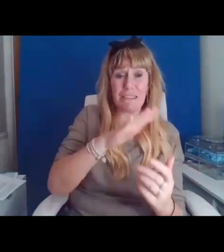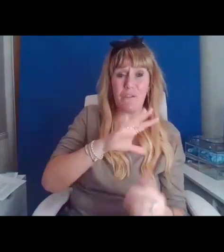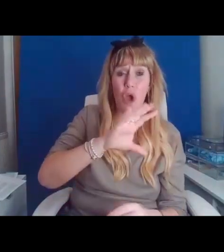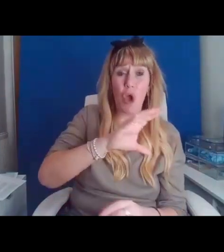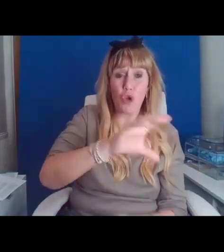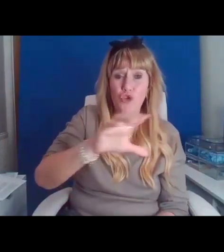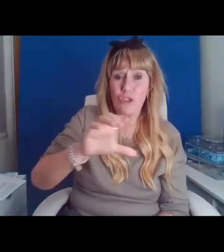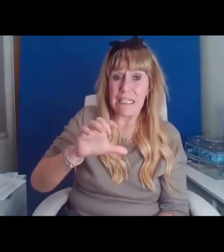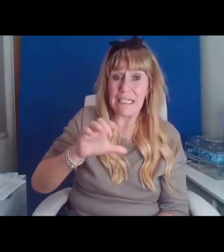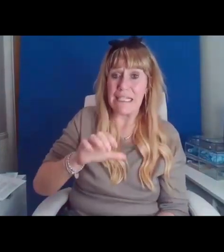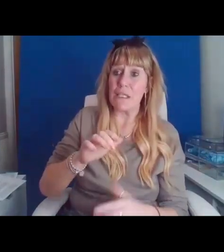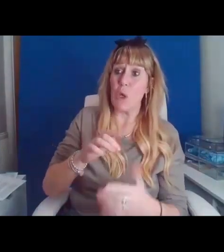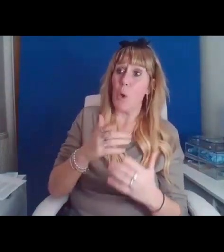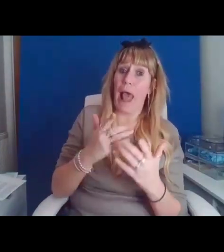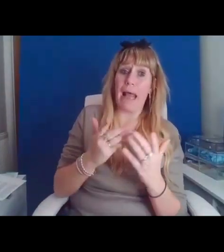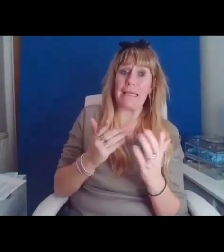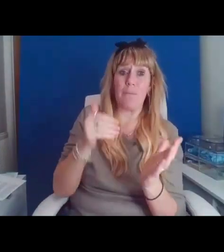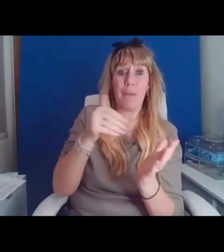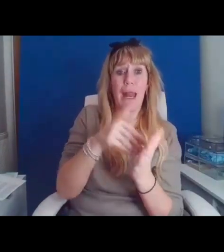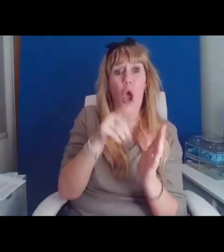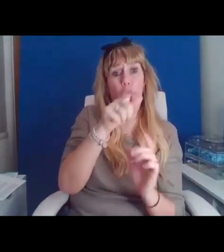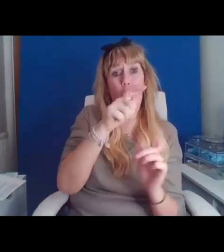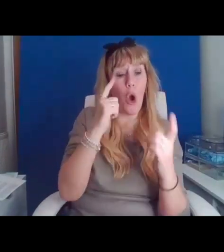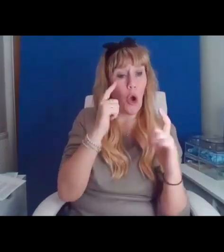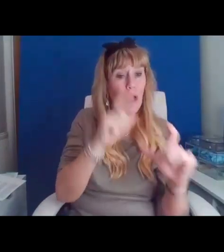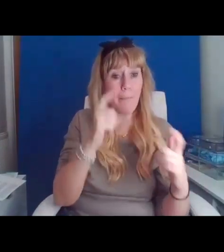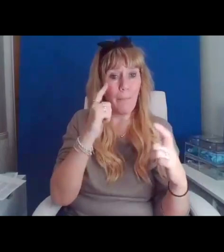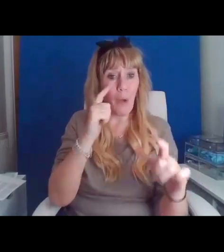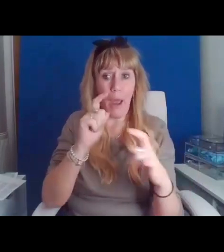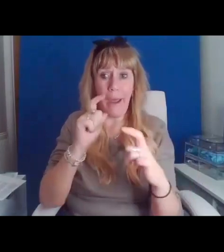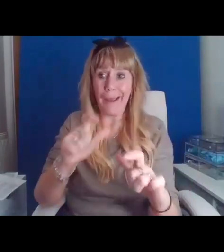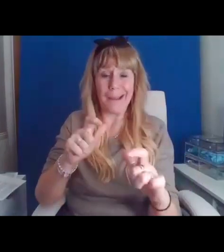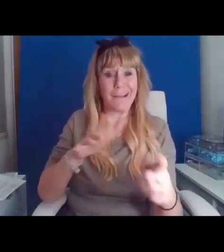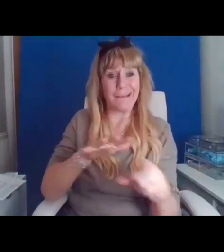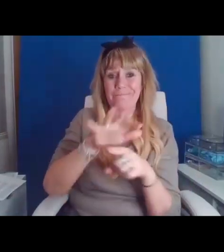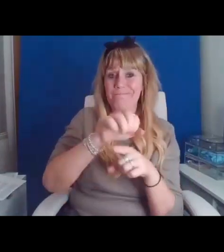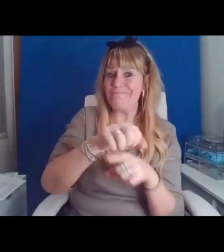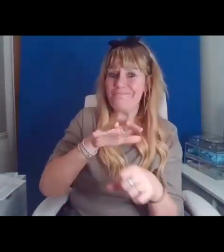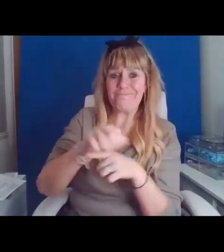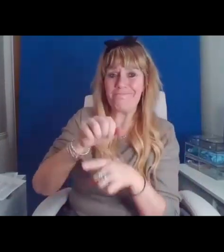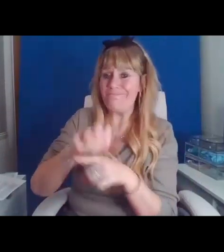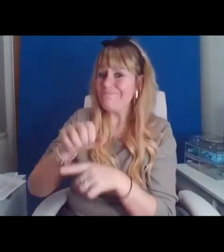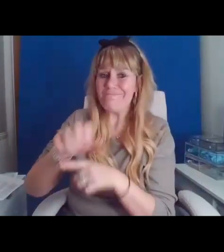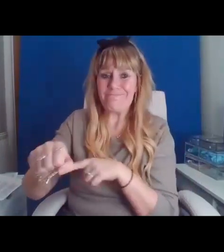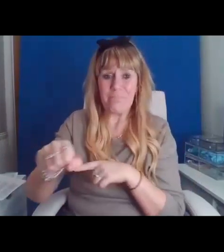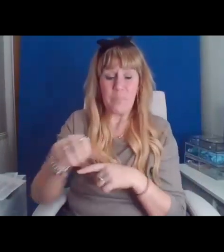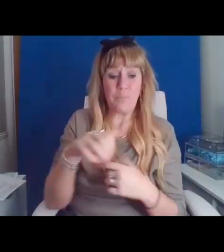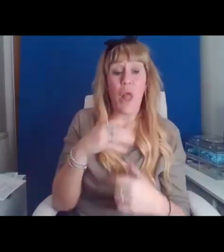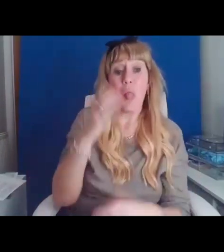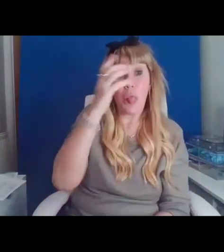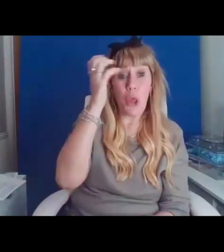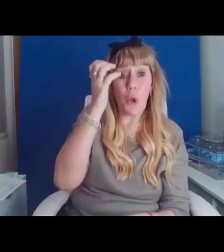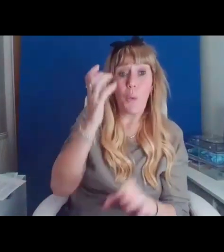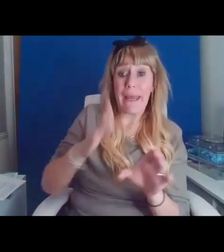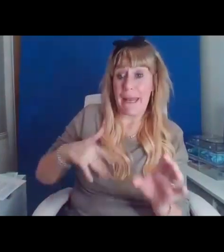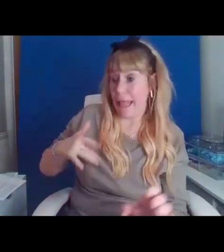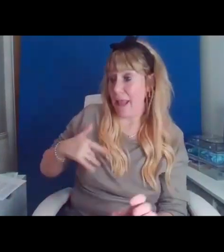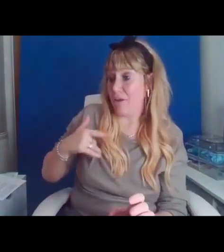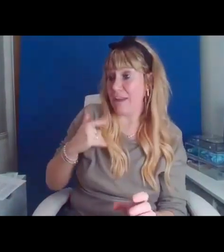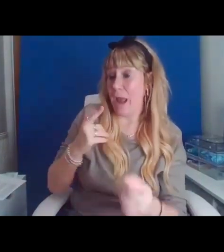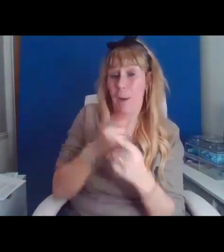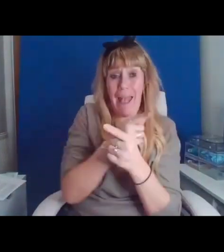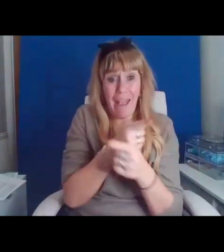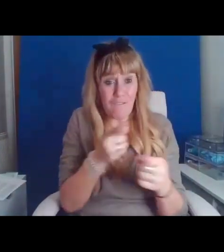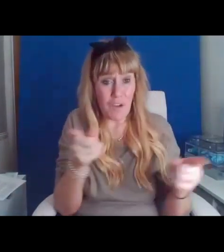resources drained, homes ruled in blood with a white-faced place as head of state. The Queen outlived everyone